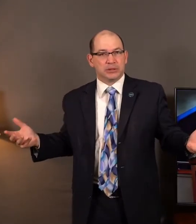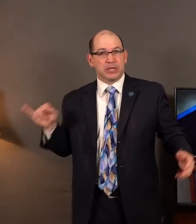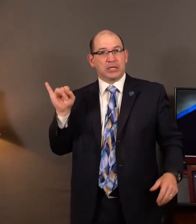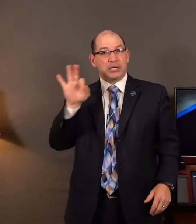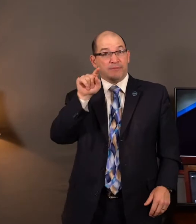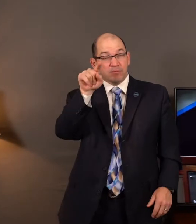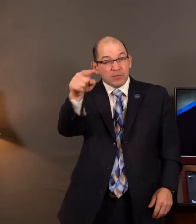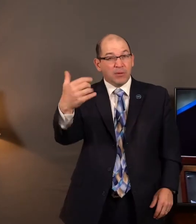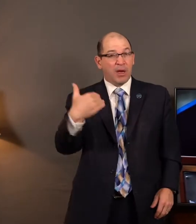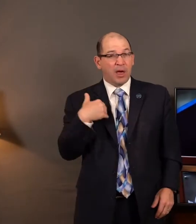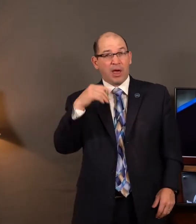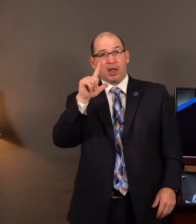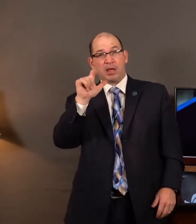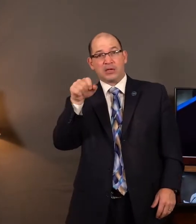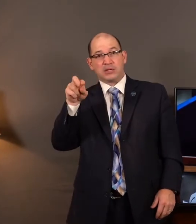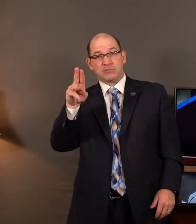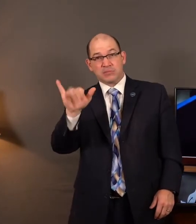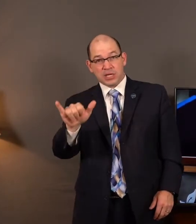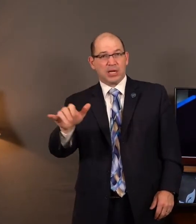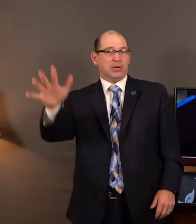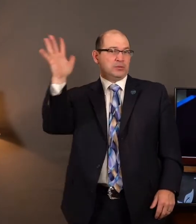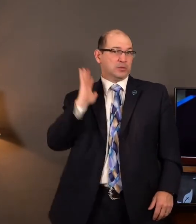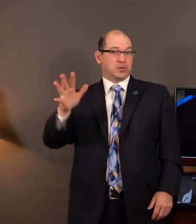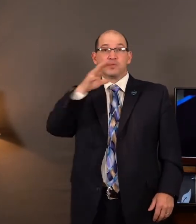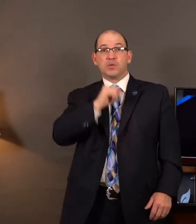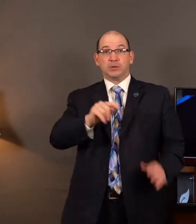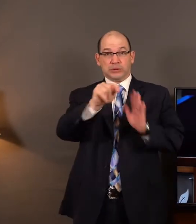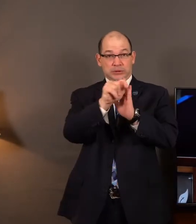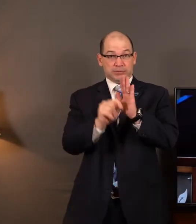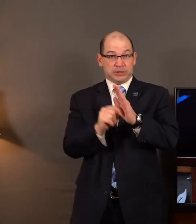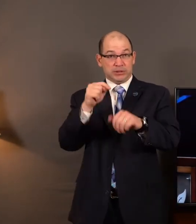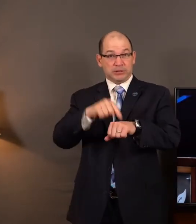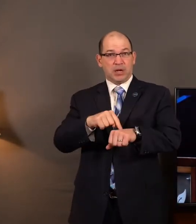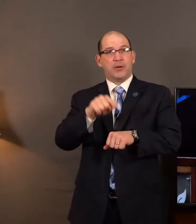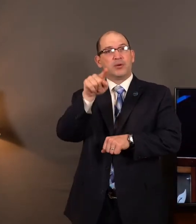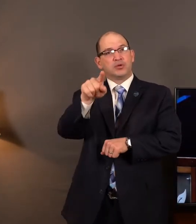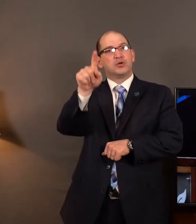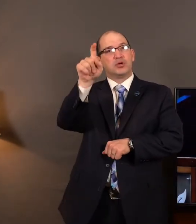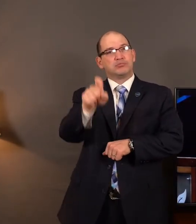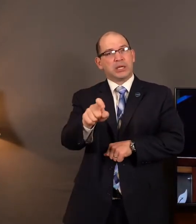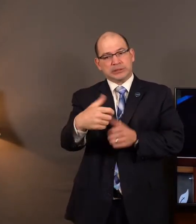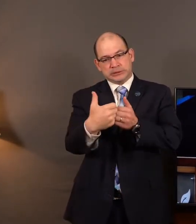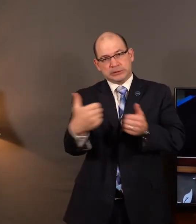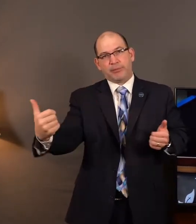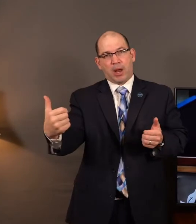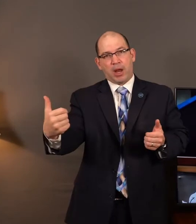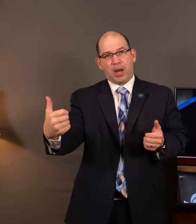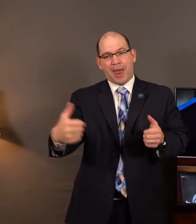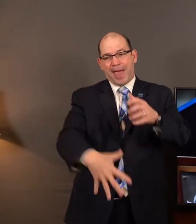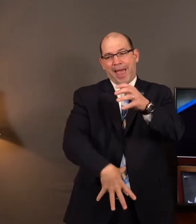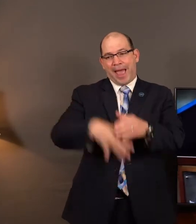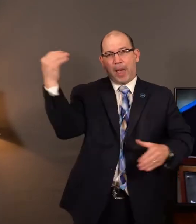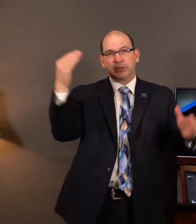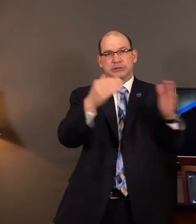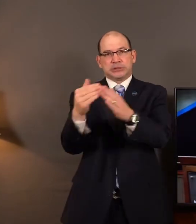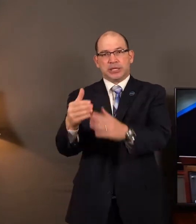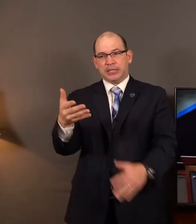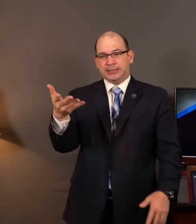leprousy in the Old Testament era. You were determined to be unclean by the priest. And then you were cast